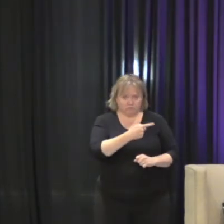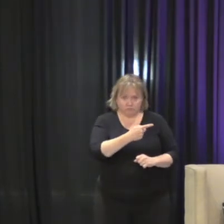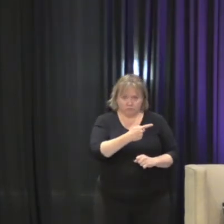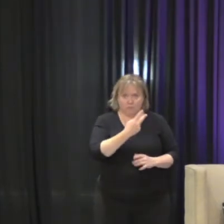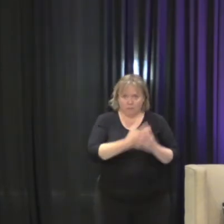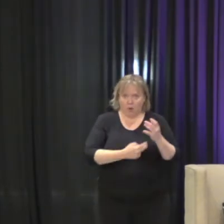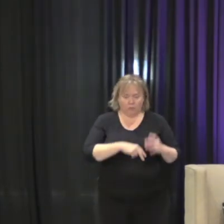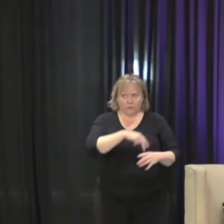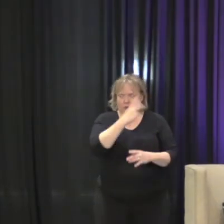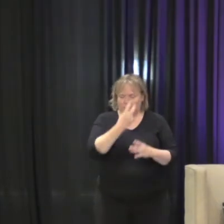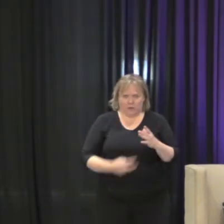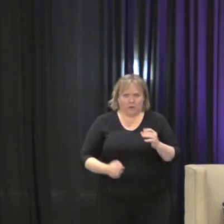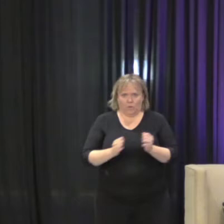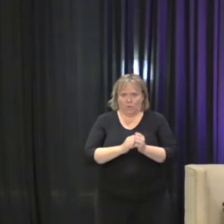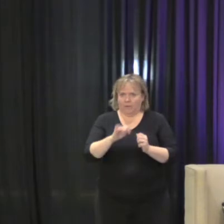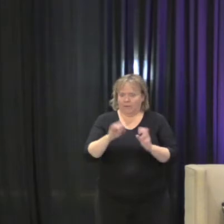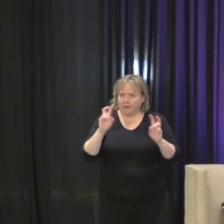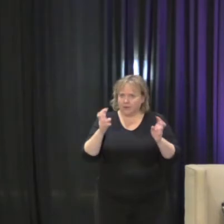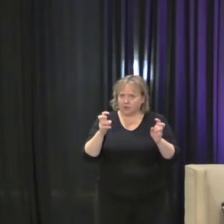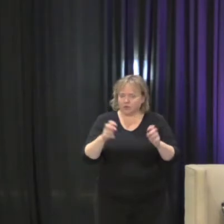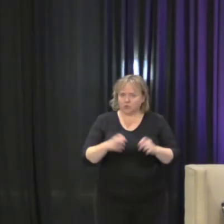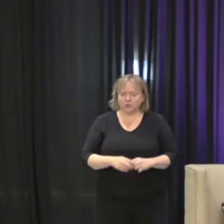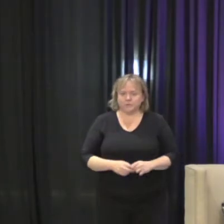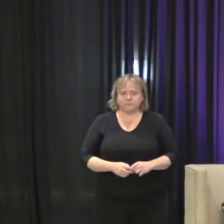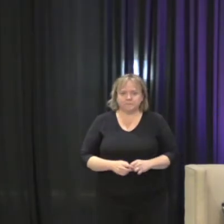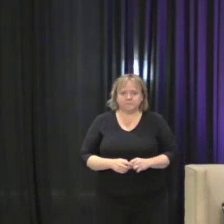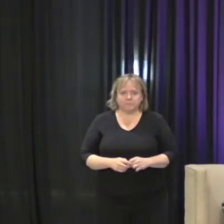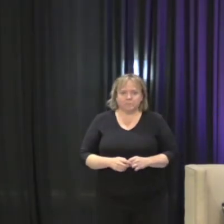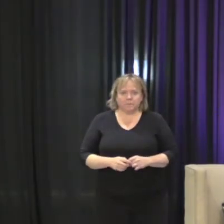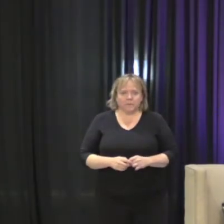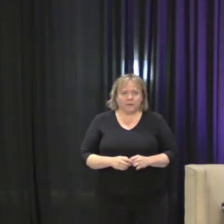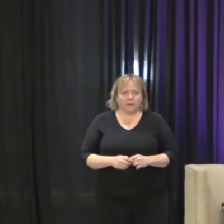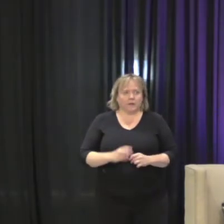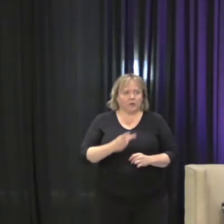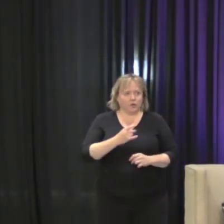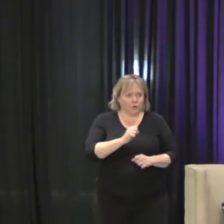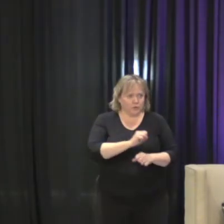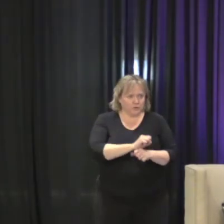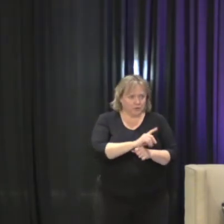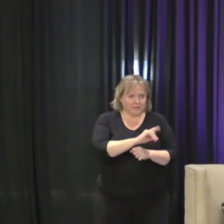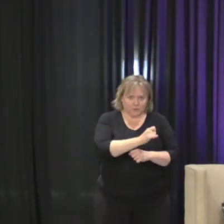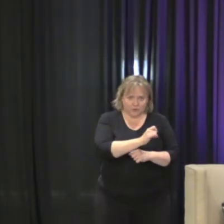assault when we were in the White House and Chris's work at DOJ.